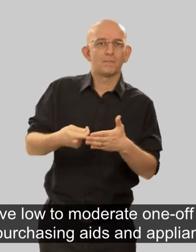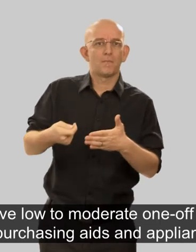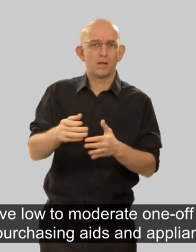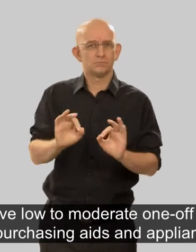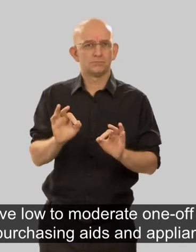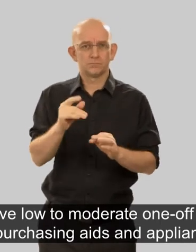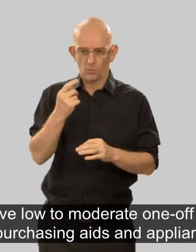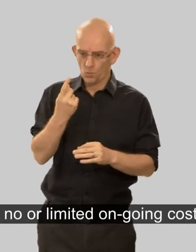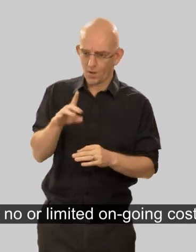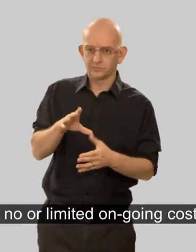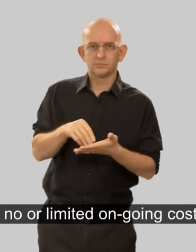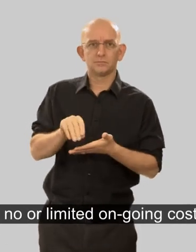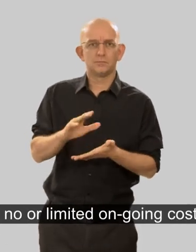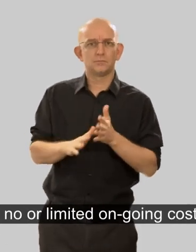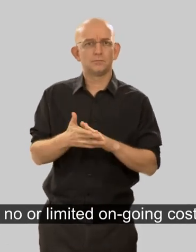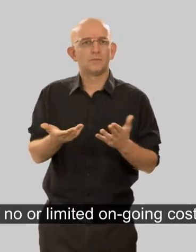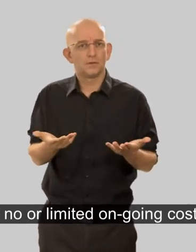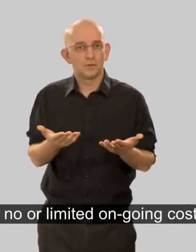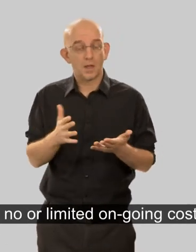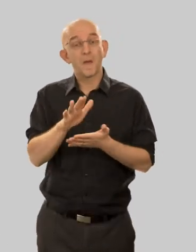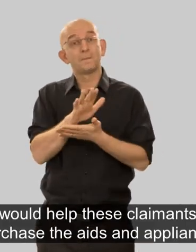and no or limited ongoing costs